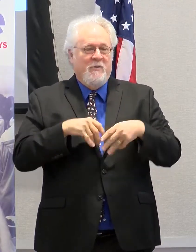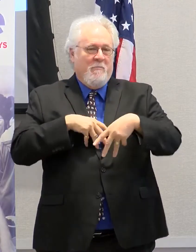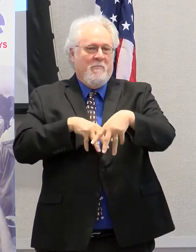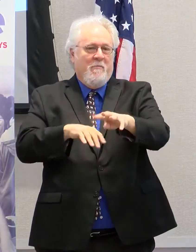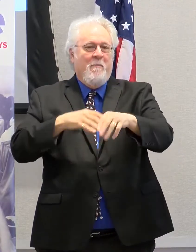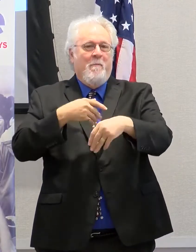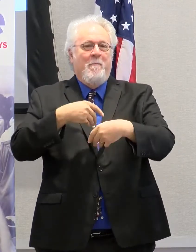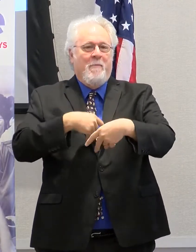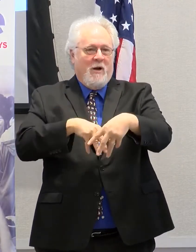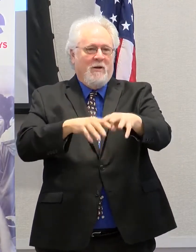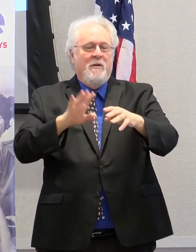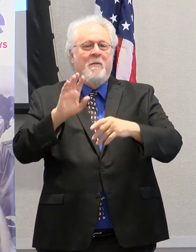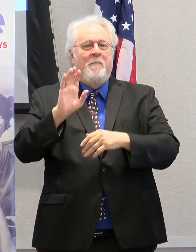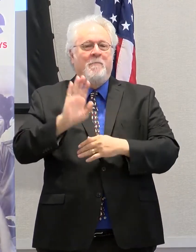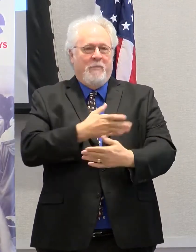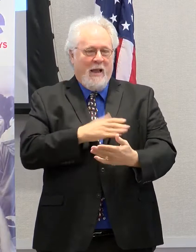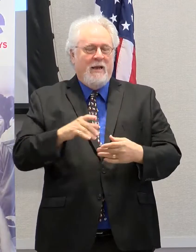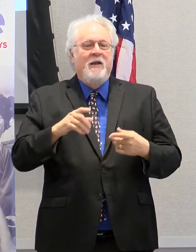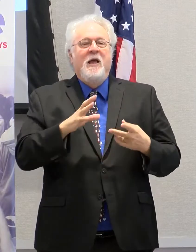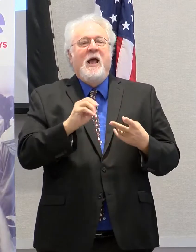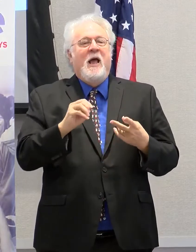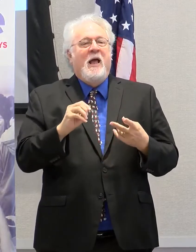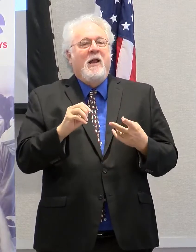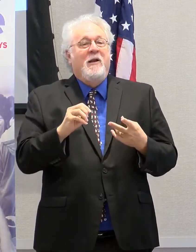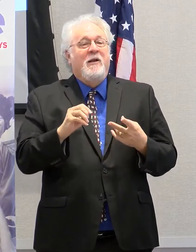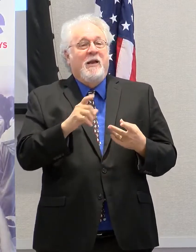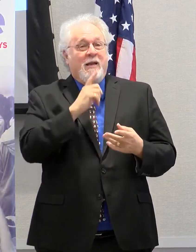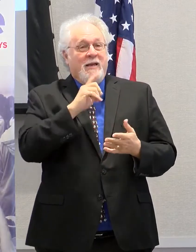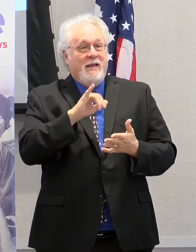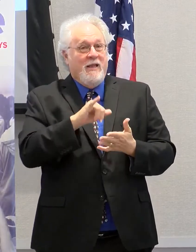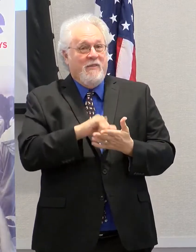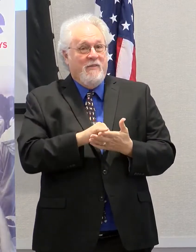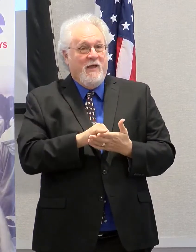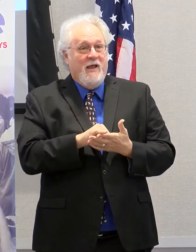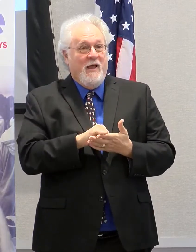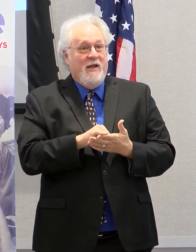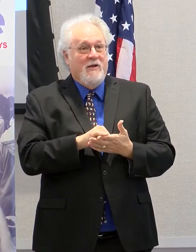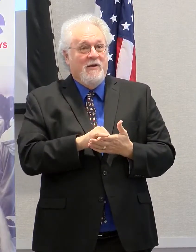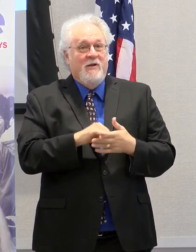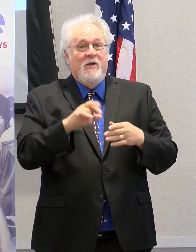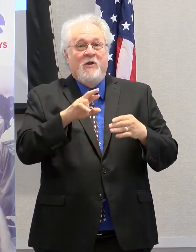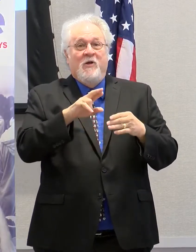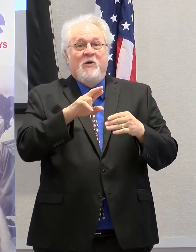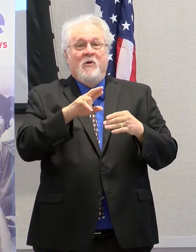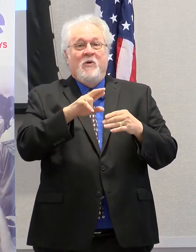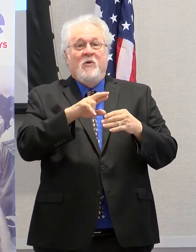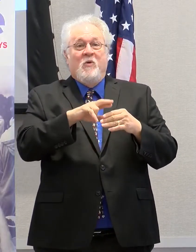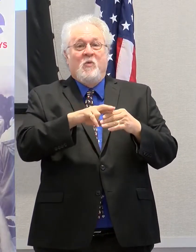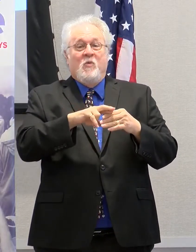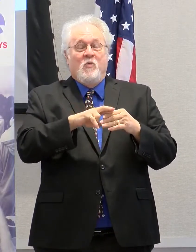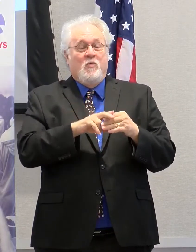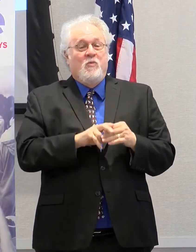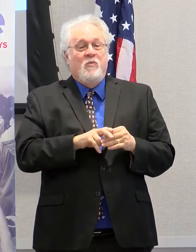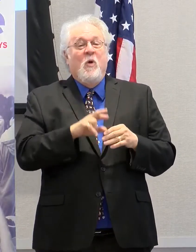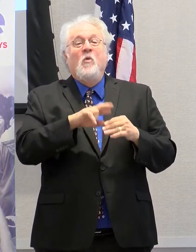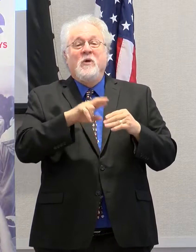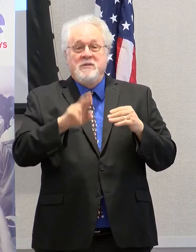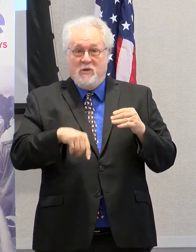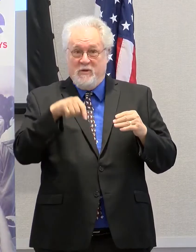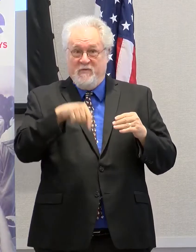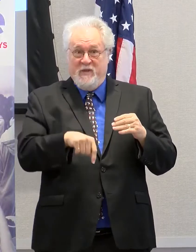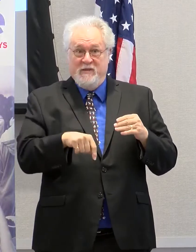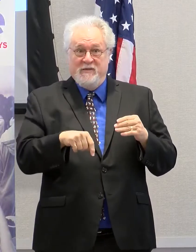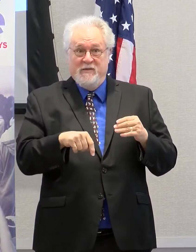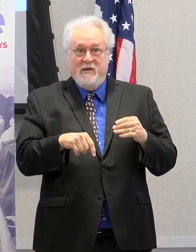for them. And indeed, particularly as a result of this initiative,